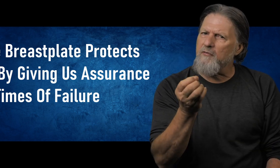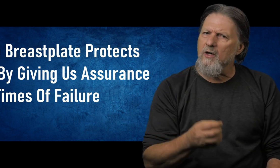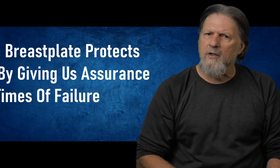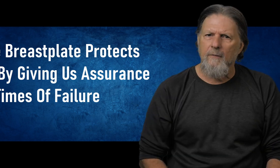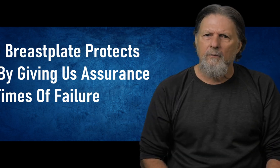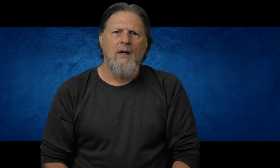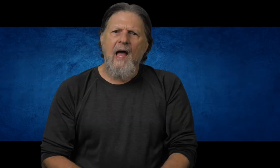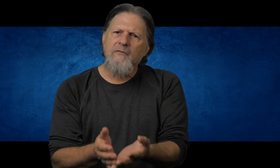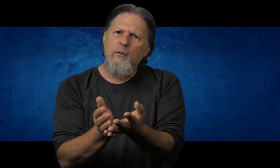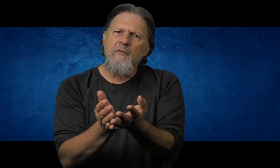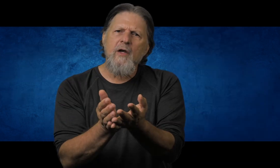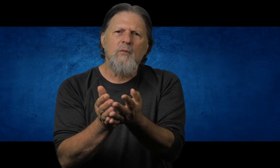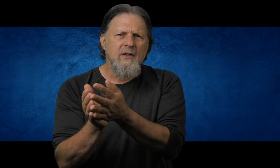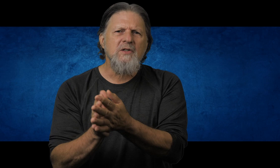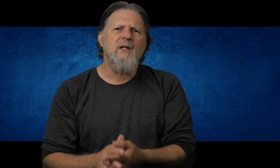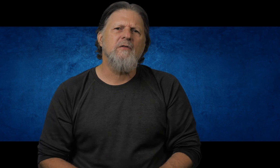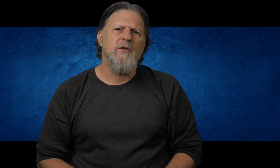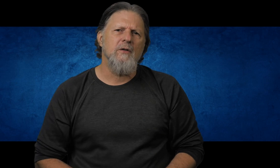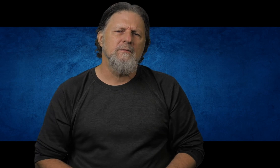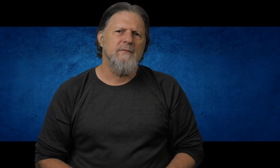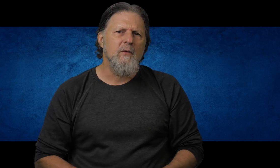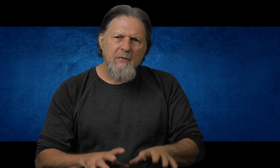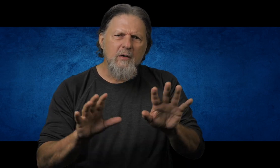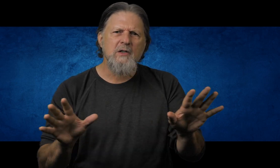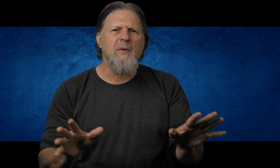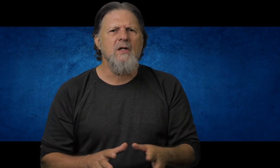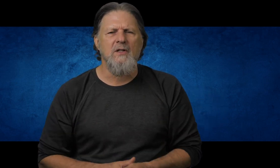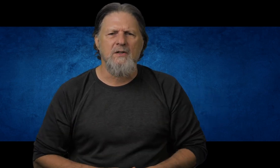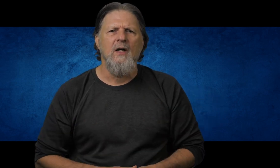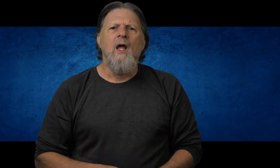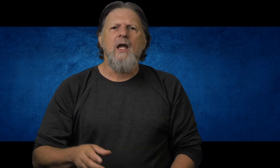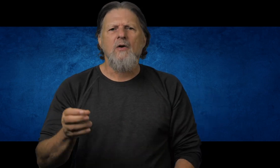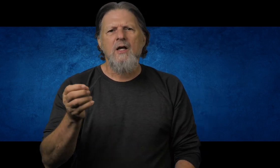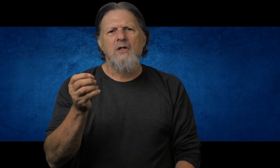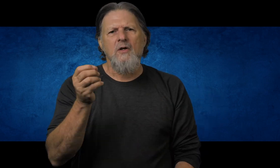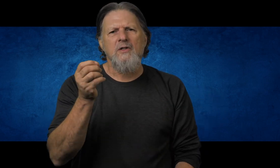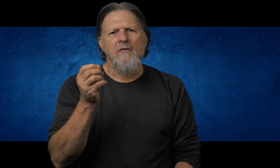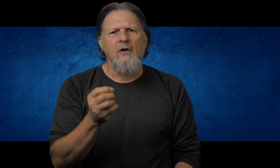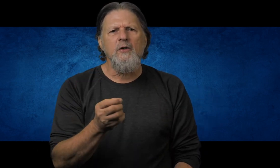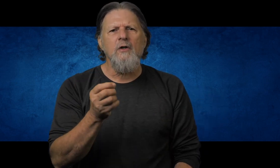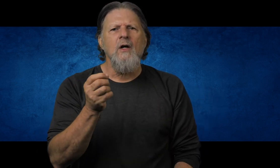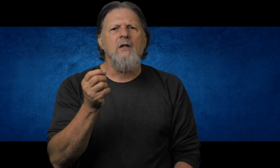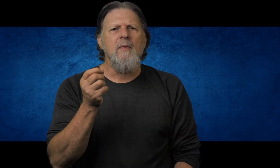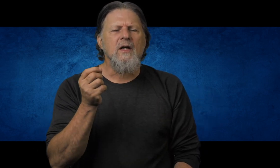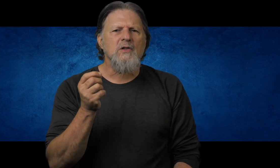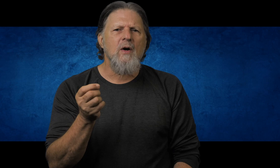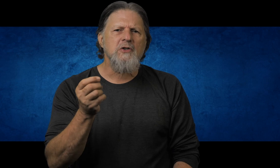failure. After we fail, what does the devil do? Now, we've all experienced this. He tries to use that failure to make us question